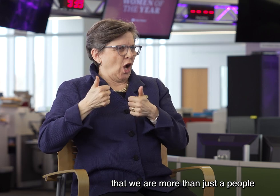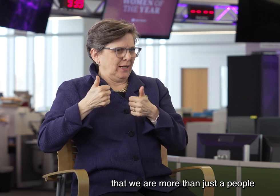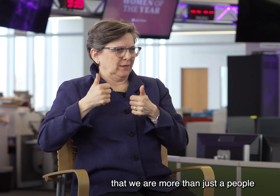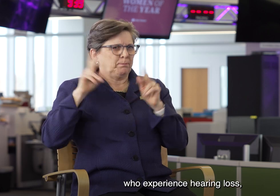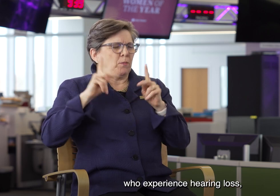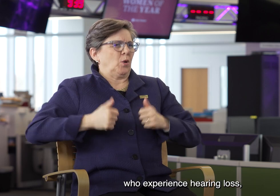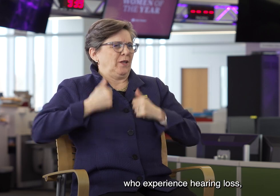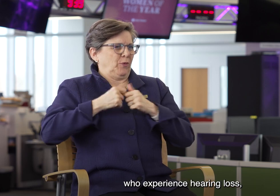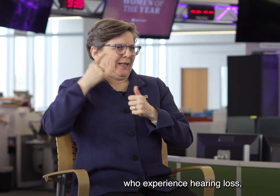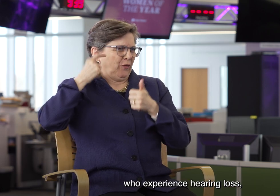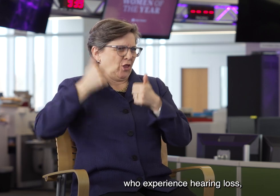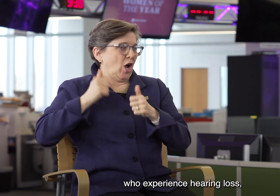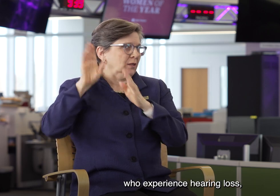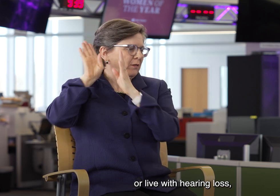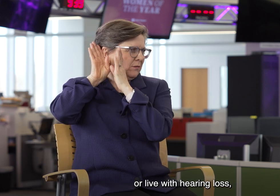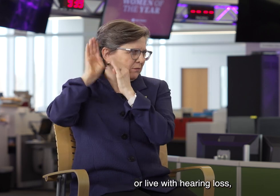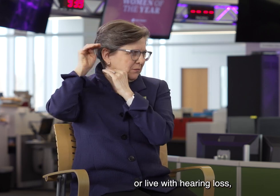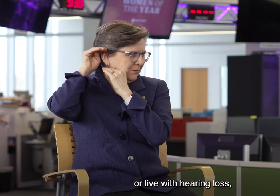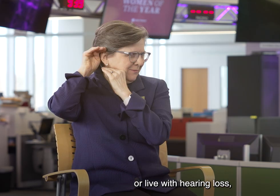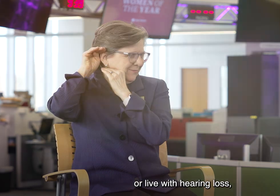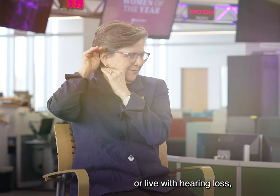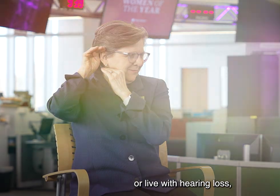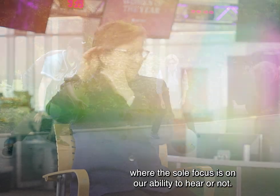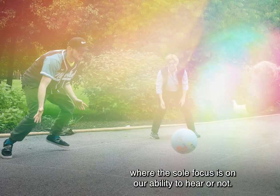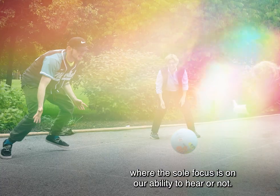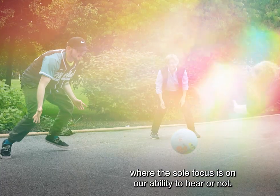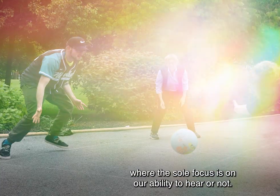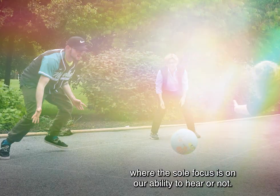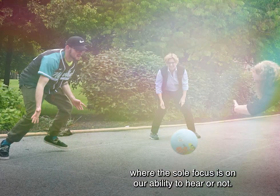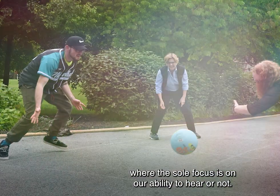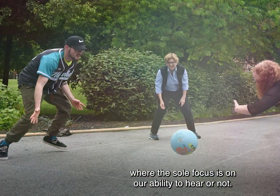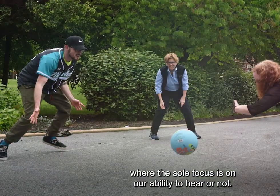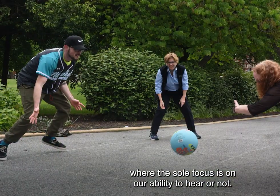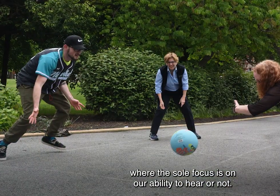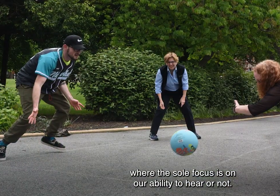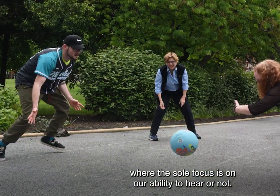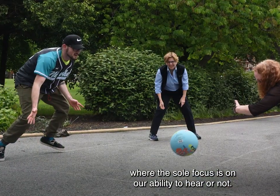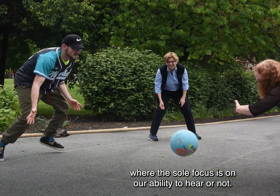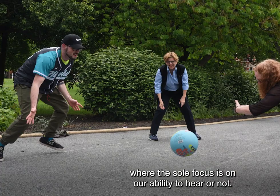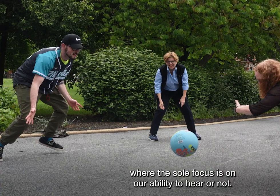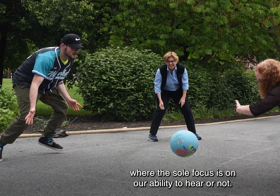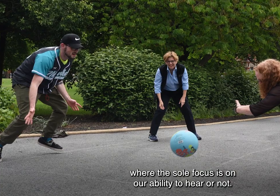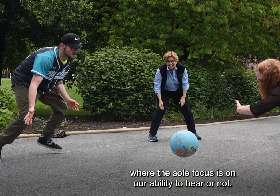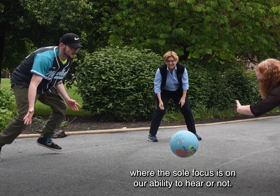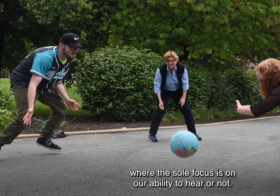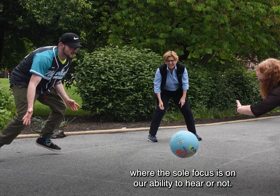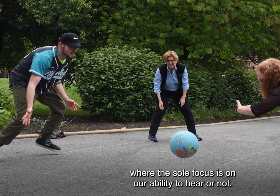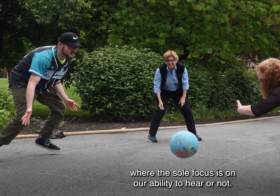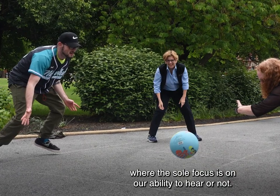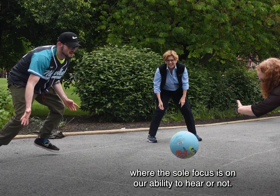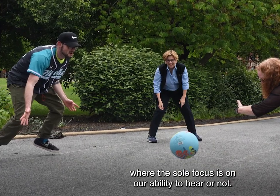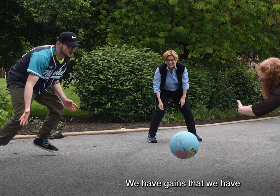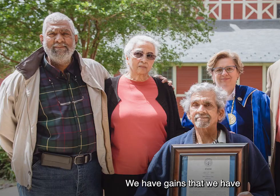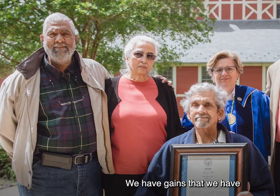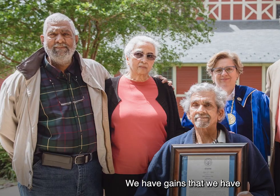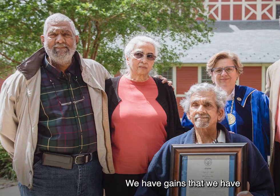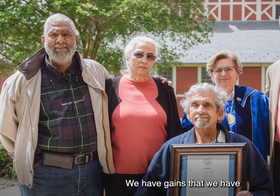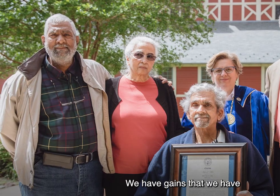people who experience hearing loss or live with hearing loss where the sole focus is on our ability to hear or not. We